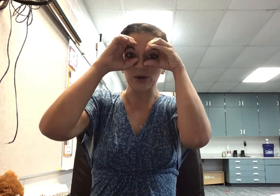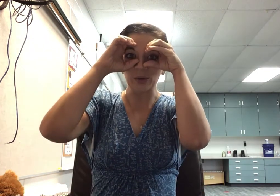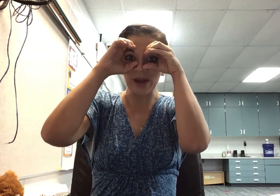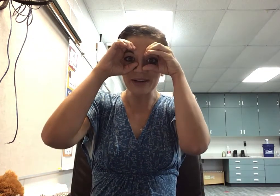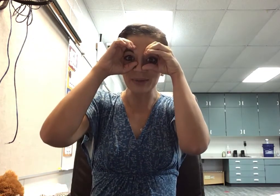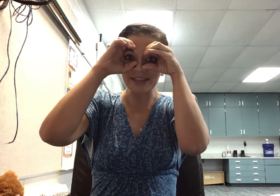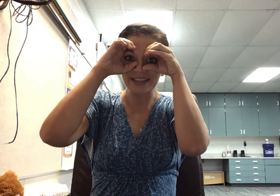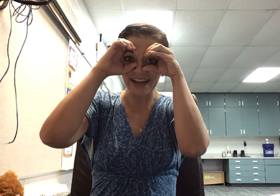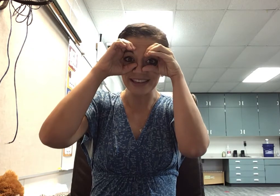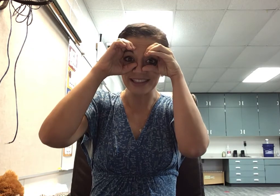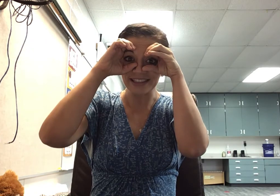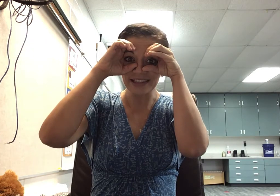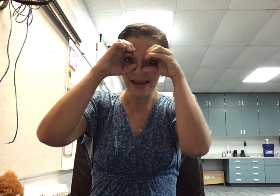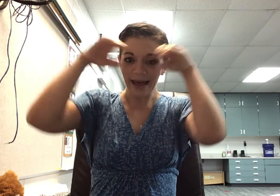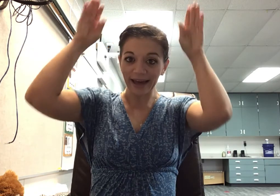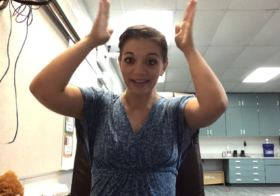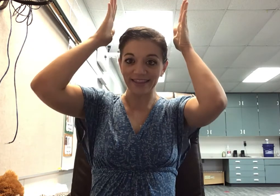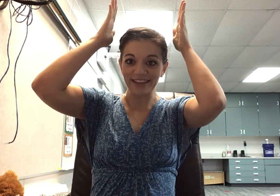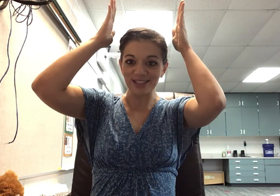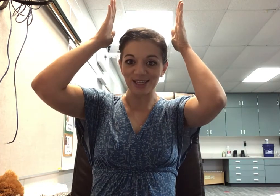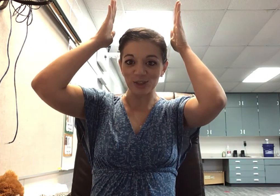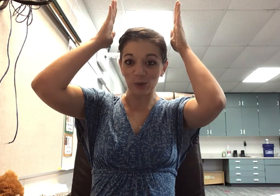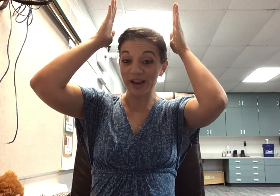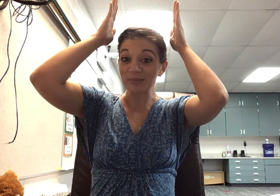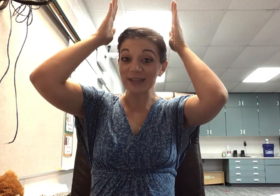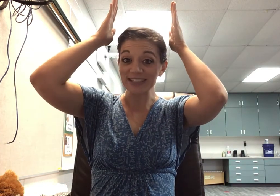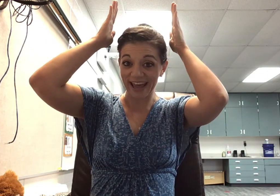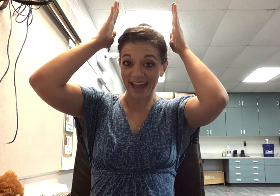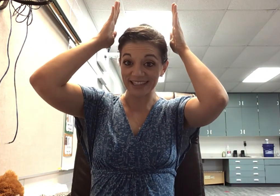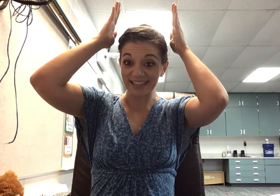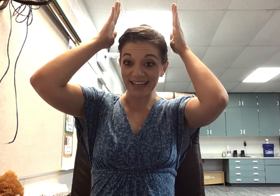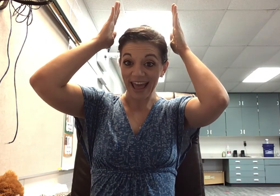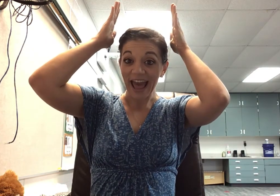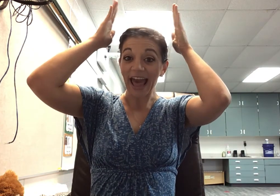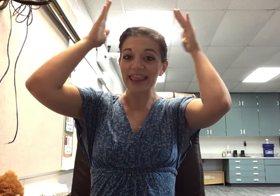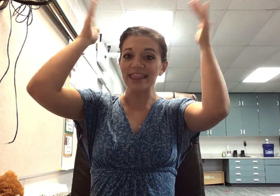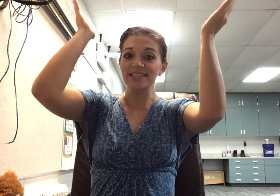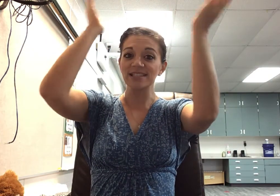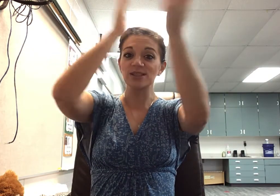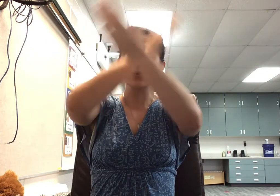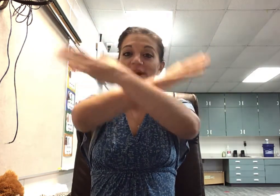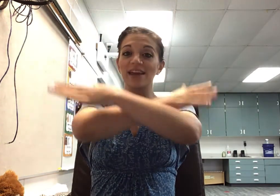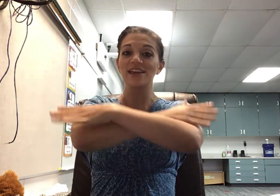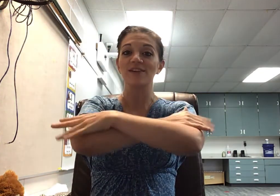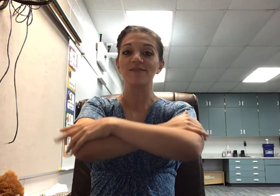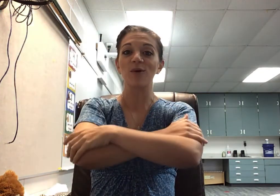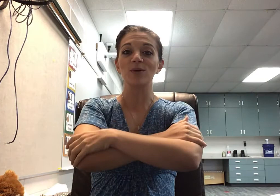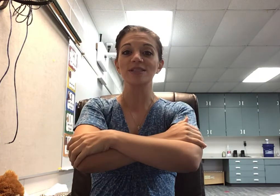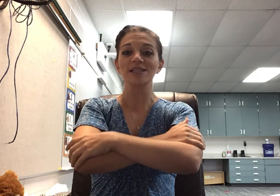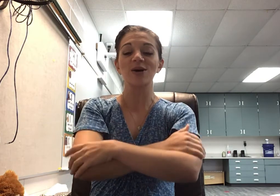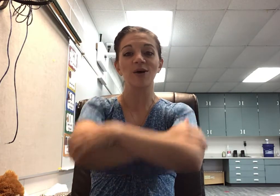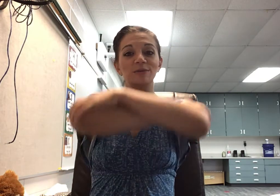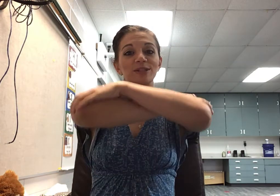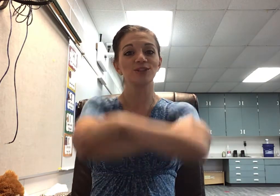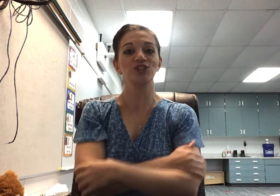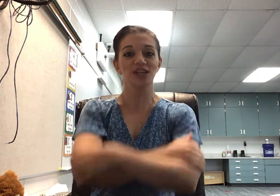grandpa's glasses and this is grandpa's hat and this is the way he folds his arms just